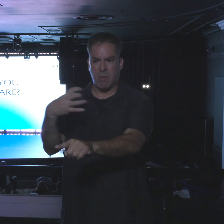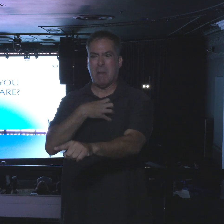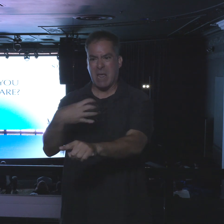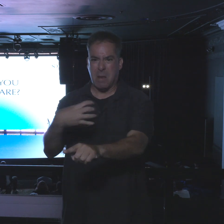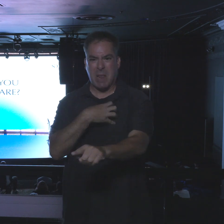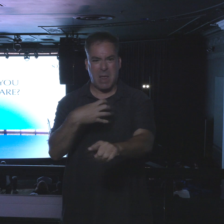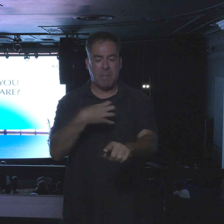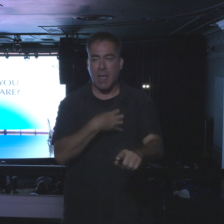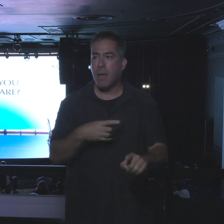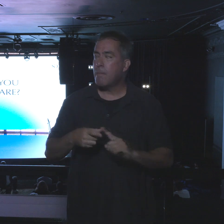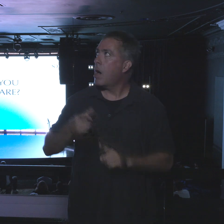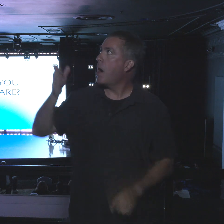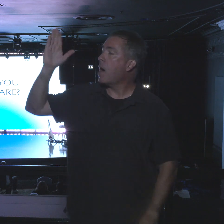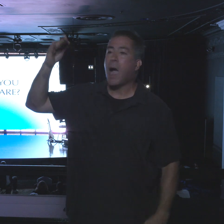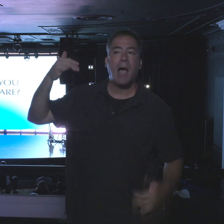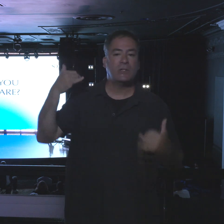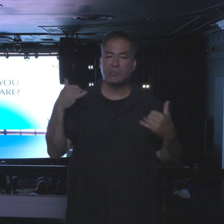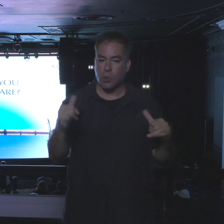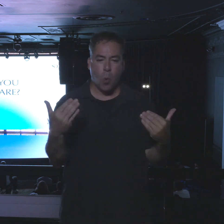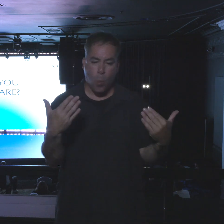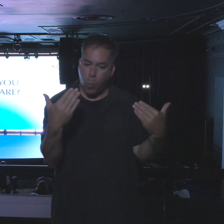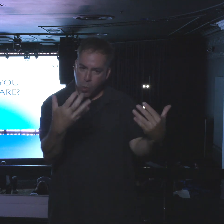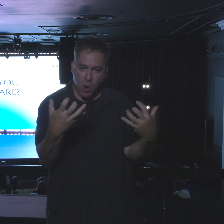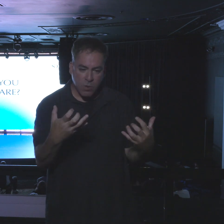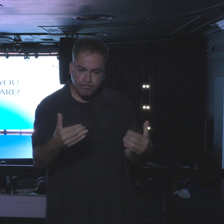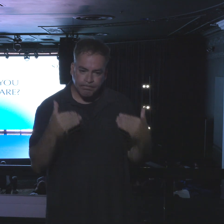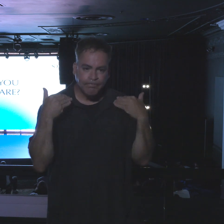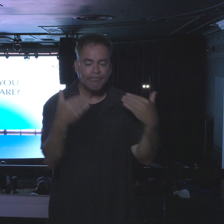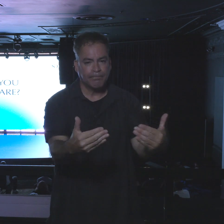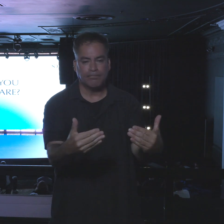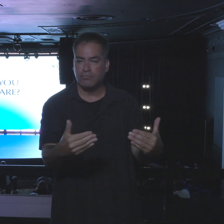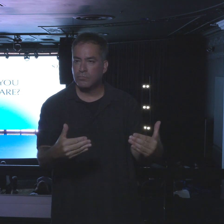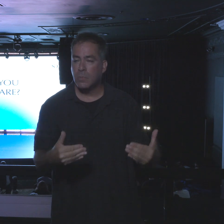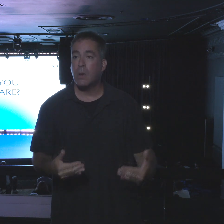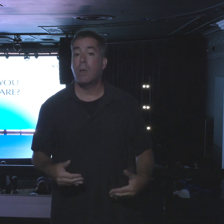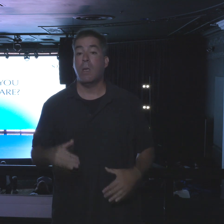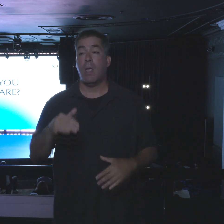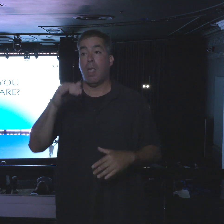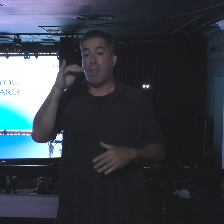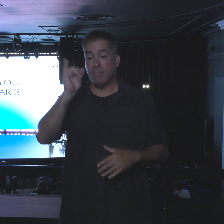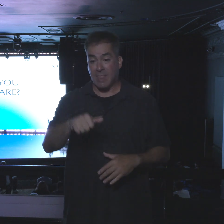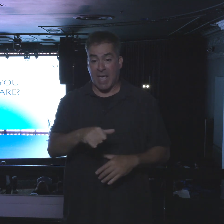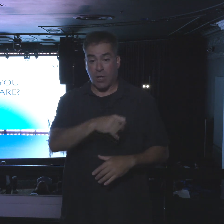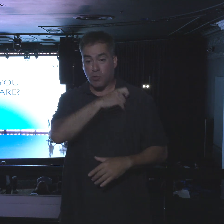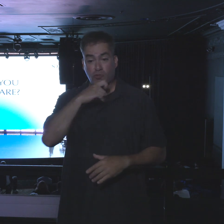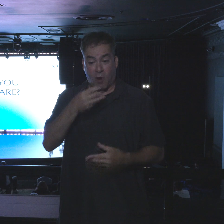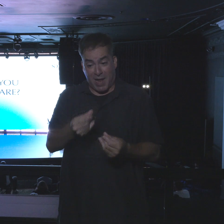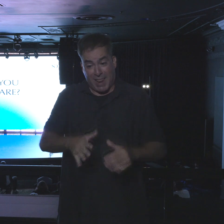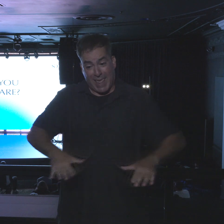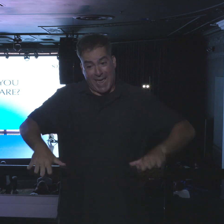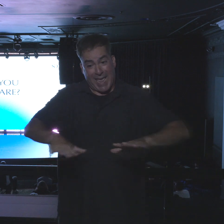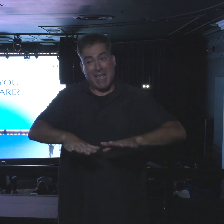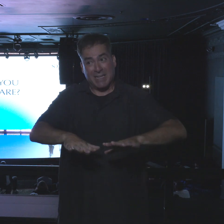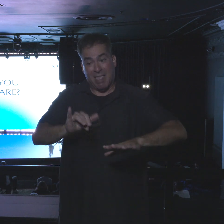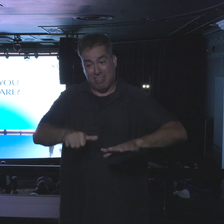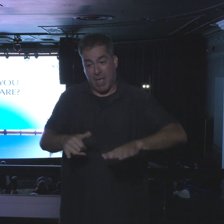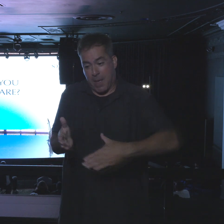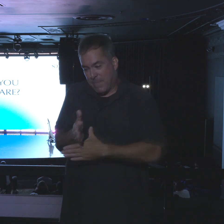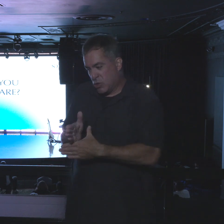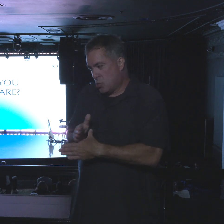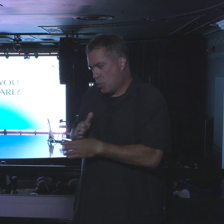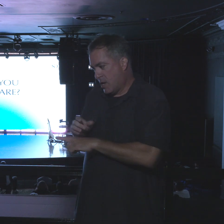But God still wants them to go forward. And in this desert, God wants them to know that